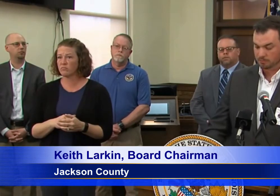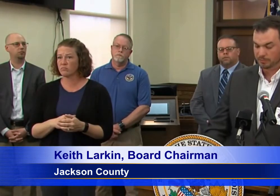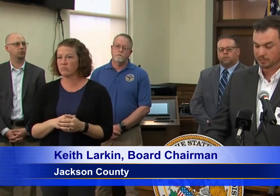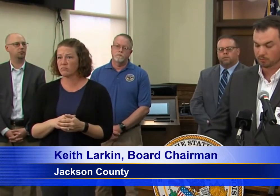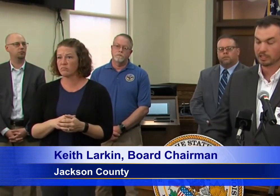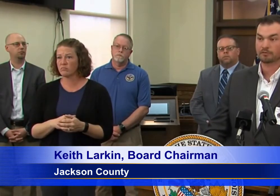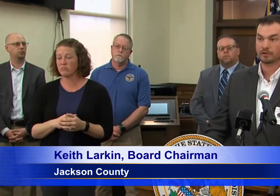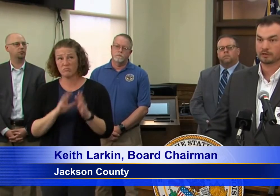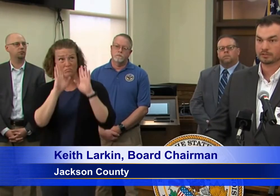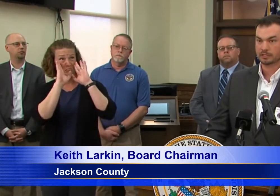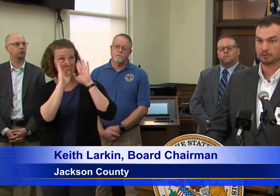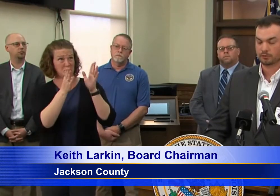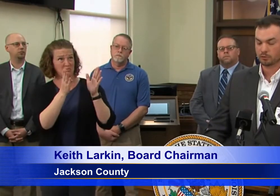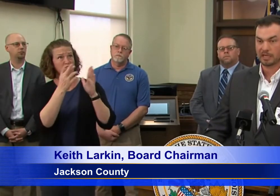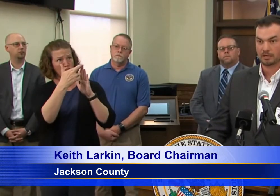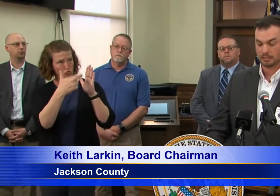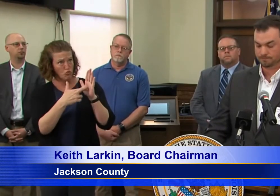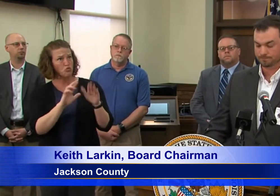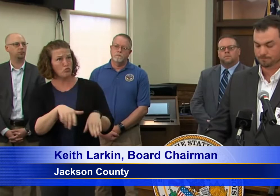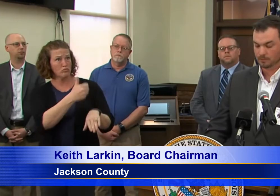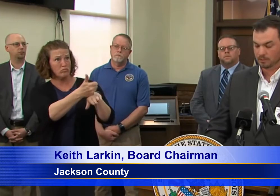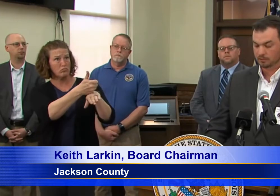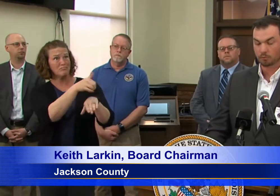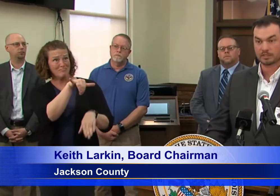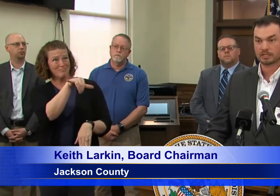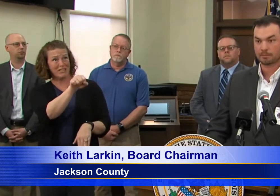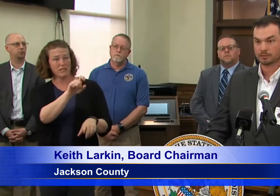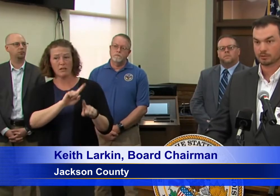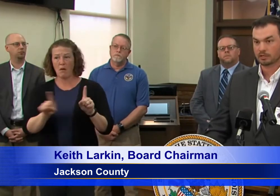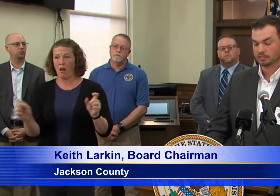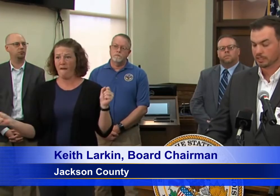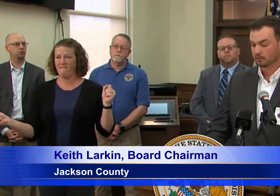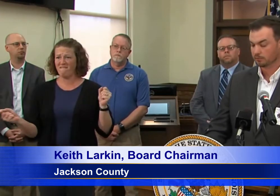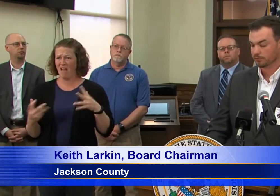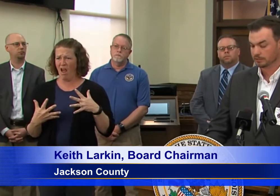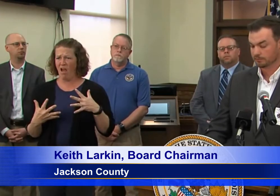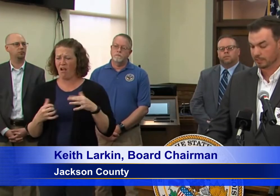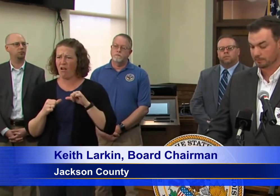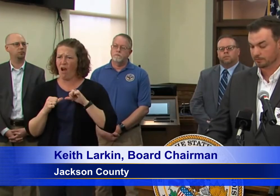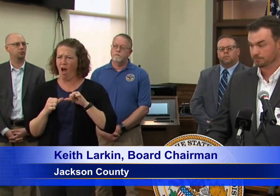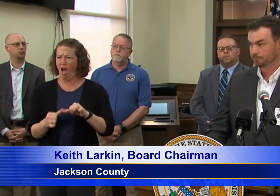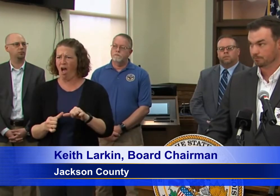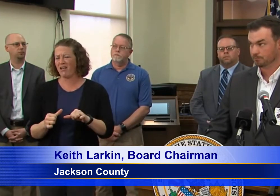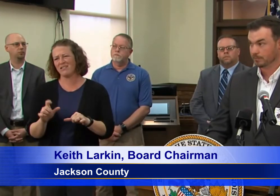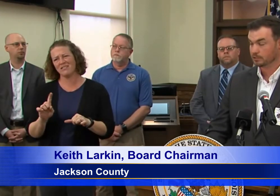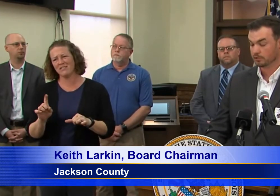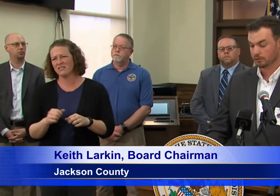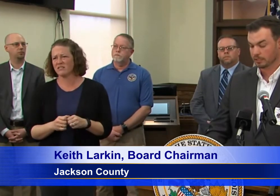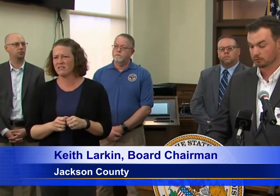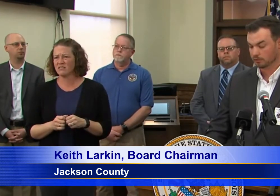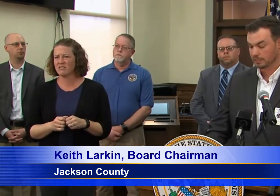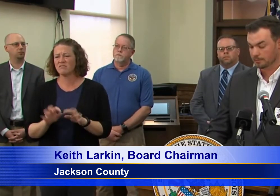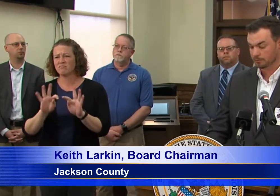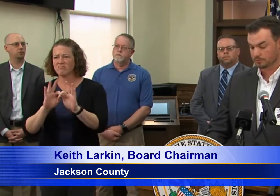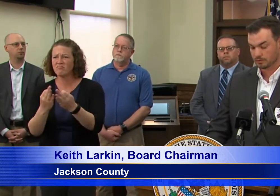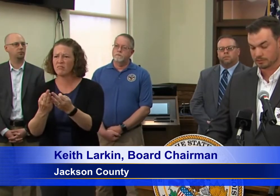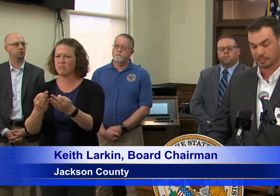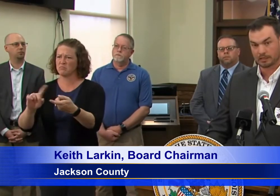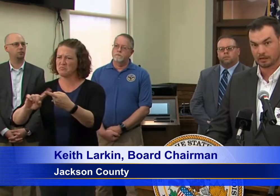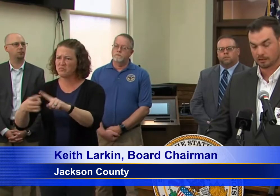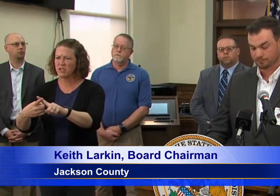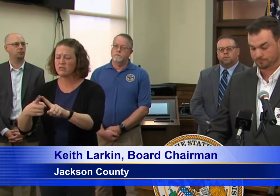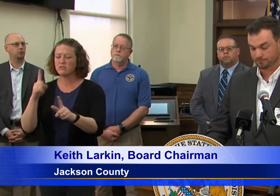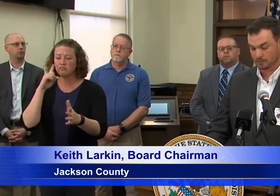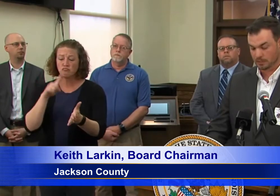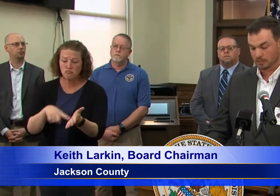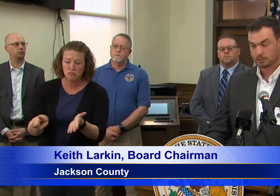but don't let fear steal your humanity. Don't miss an opportunity to check on friends and family. Make sure your elderly neighbors are